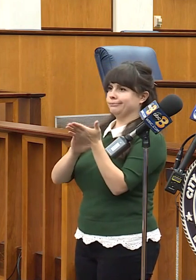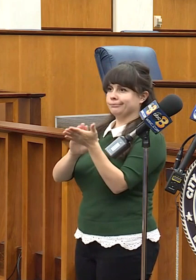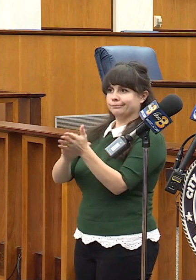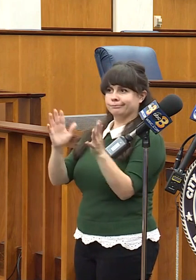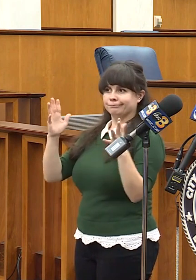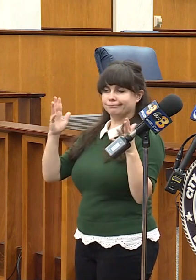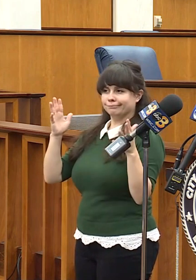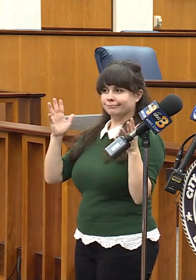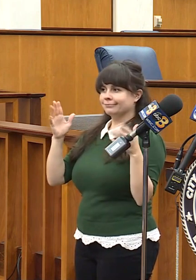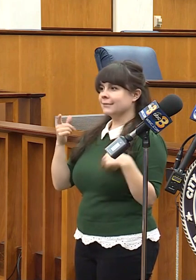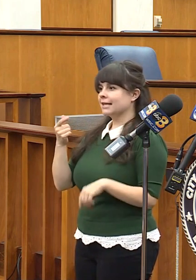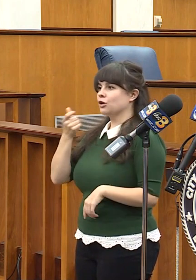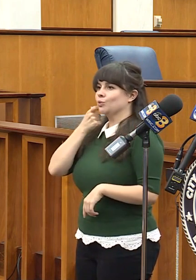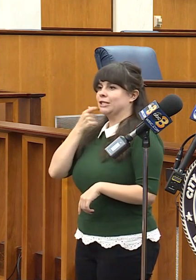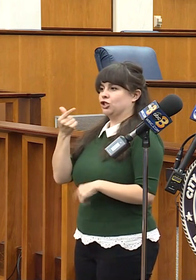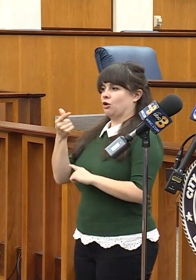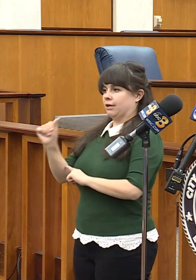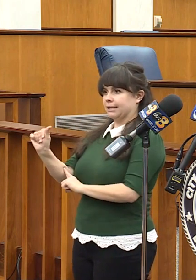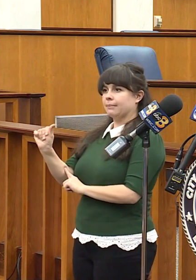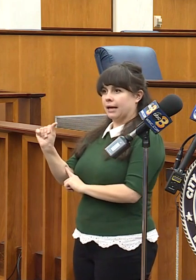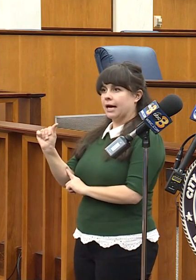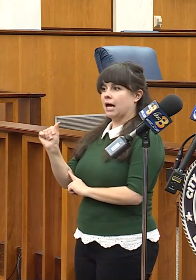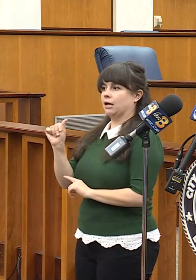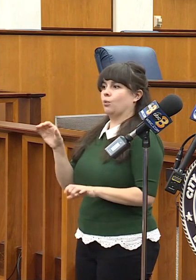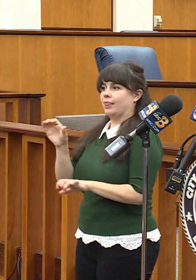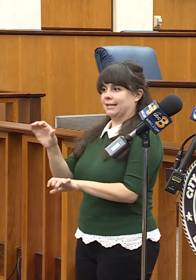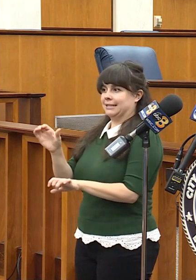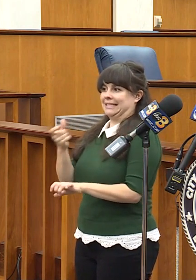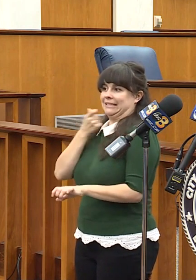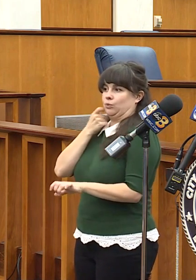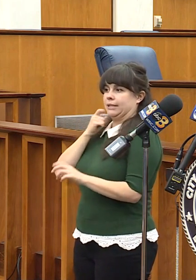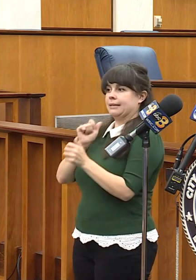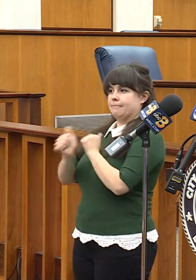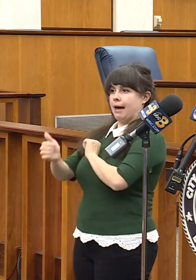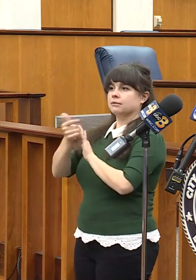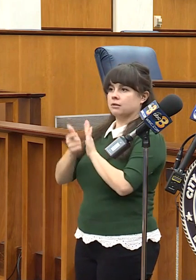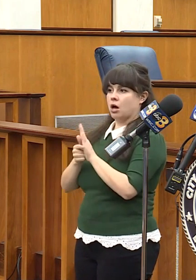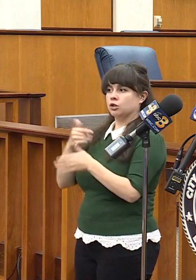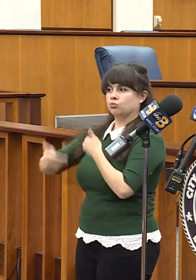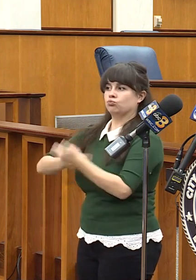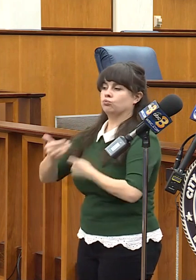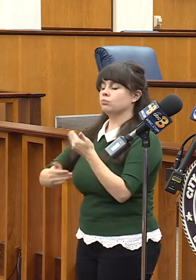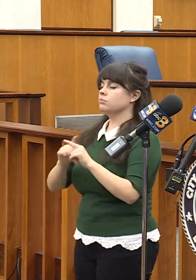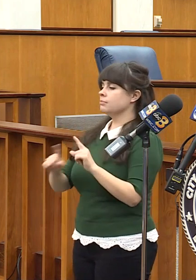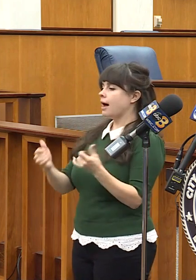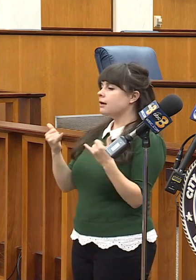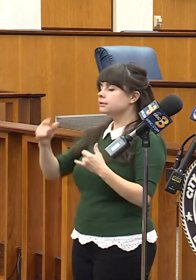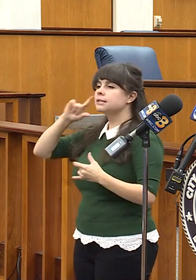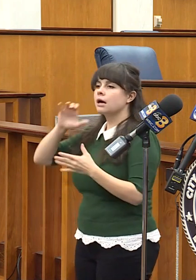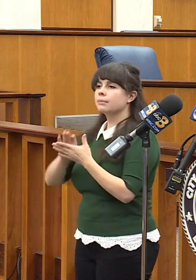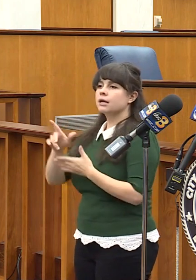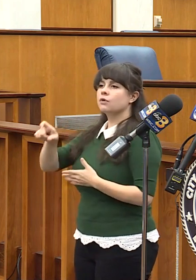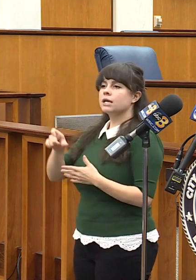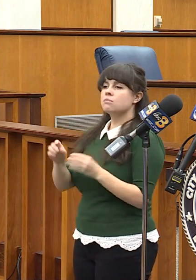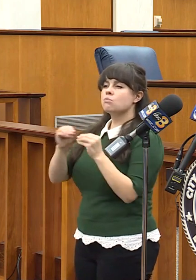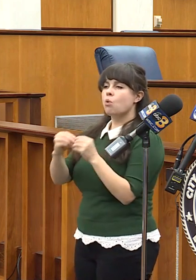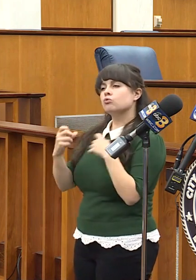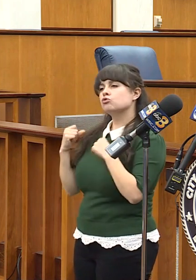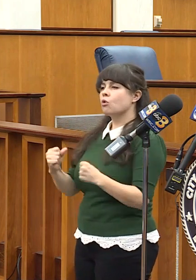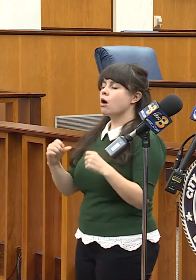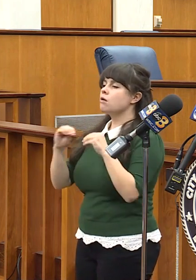Assembly what they did this past General Assembly session, but I do believe that we need stronger and even tougher laws on